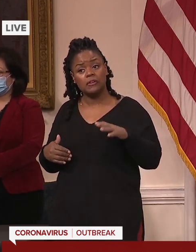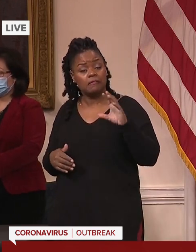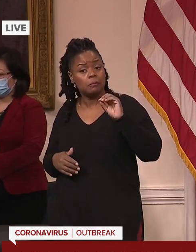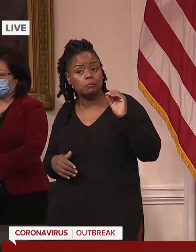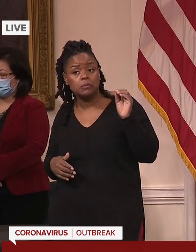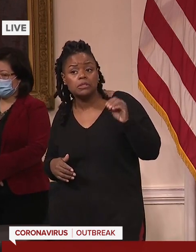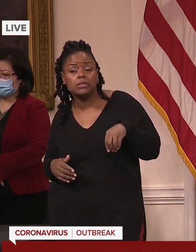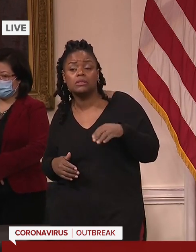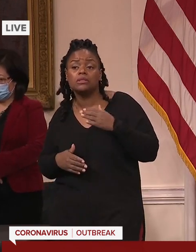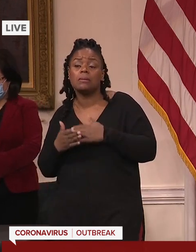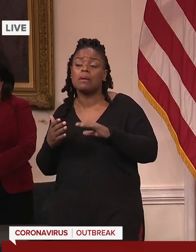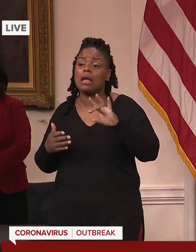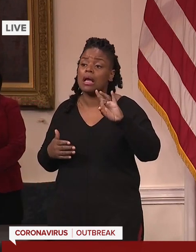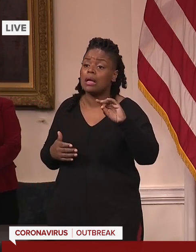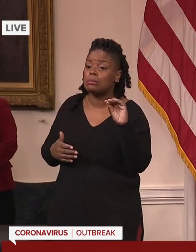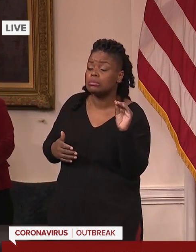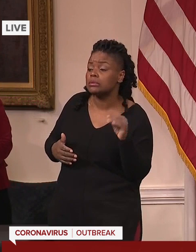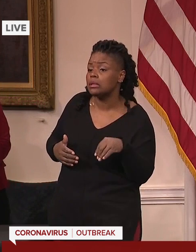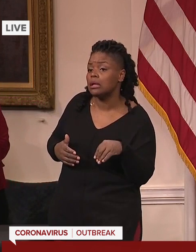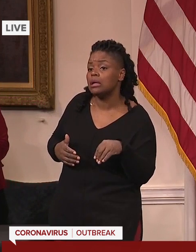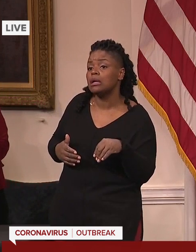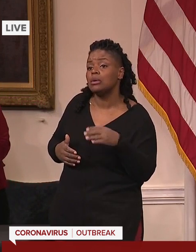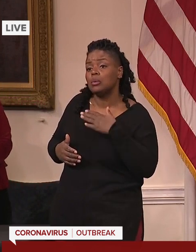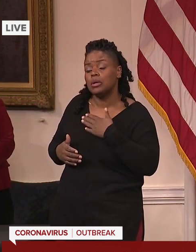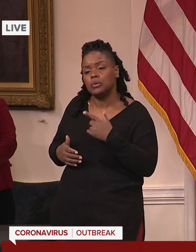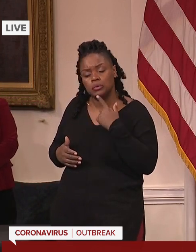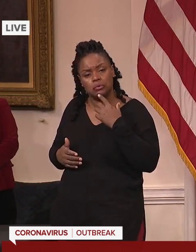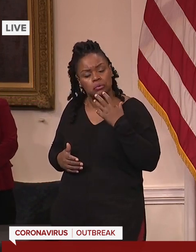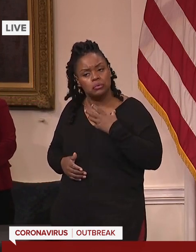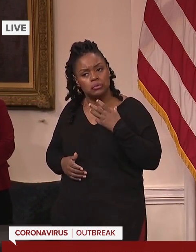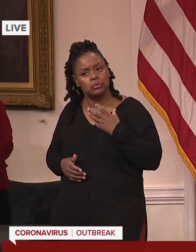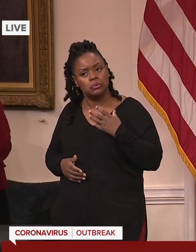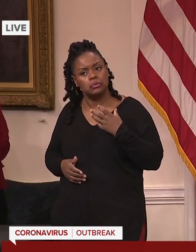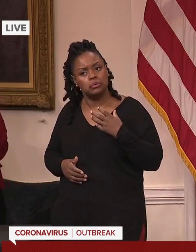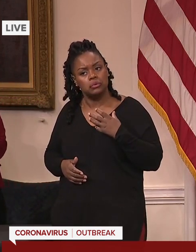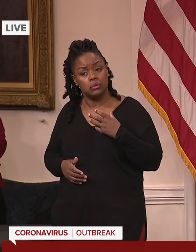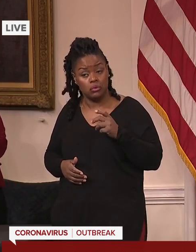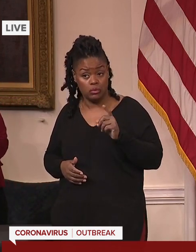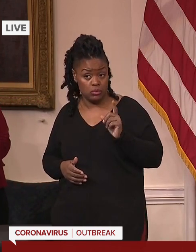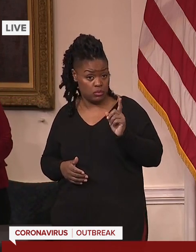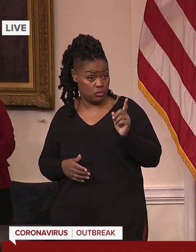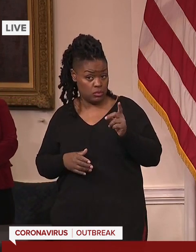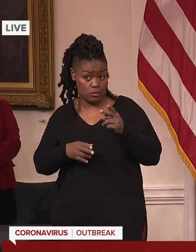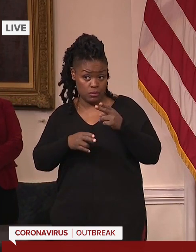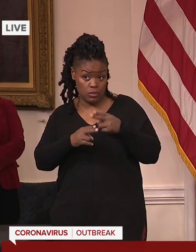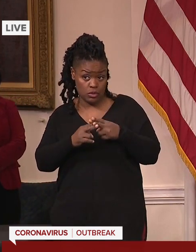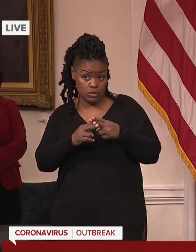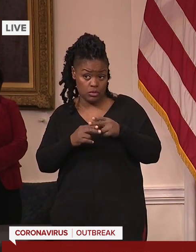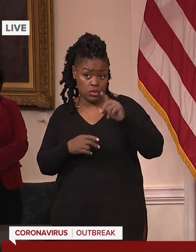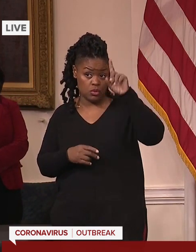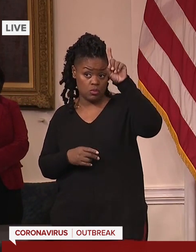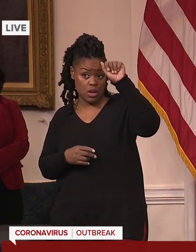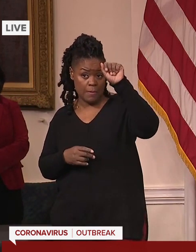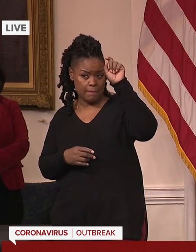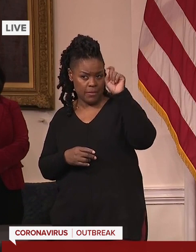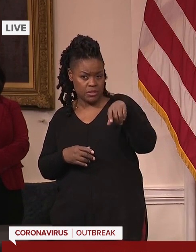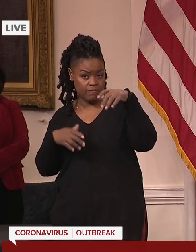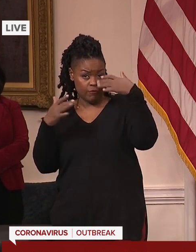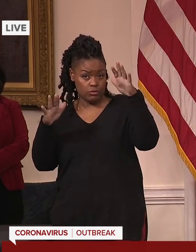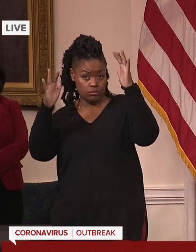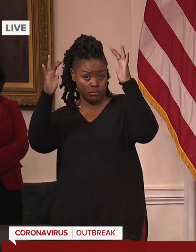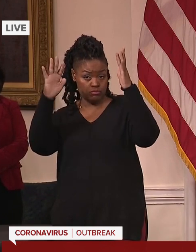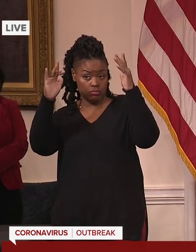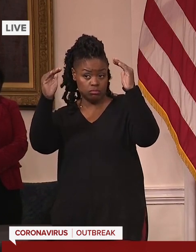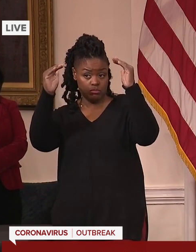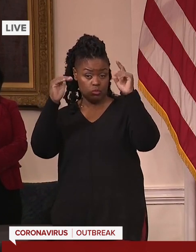have signed up to take it. I think what you've said is, okay, then we're moving on. I mean, is that going to be the strategy right now? How much time do they